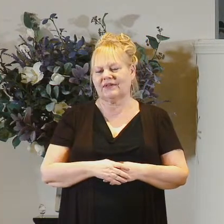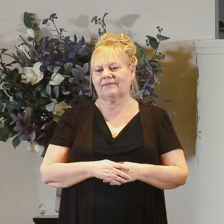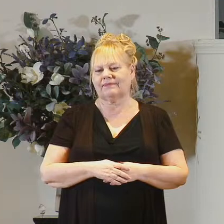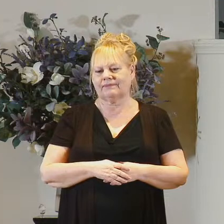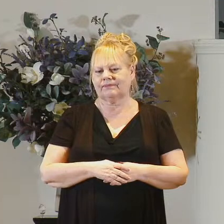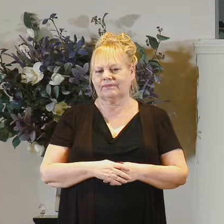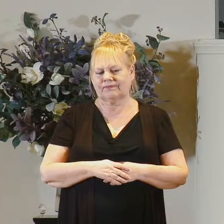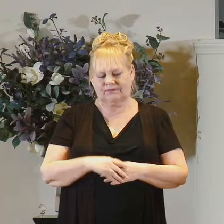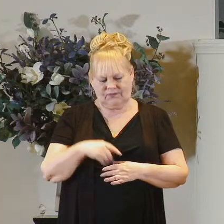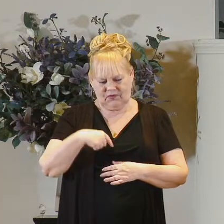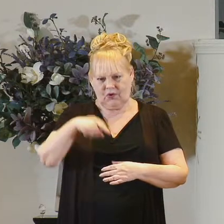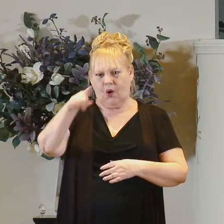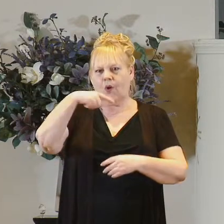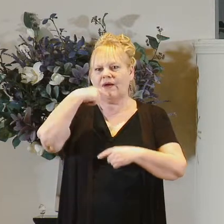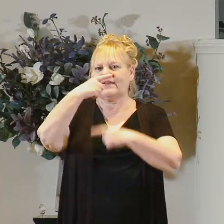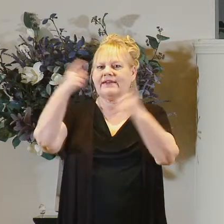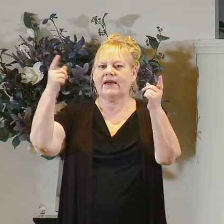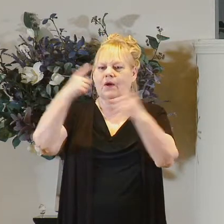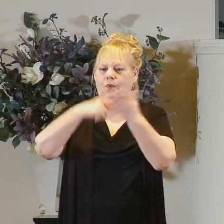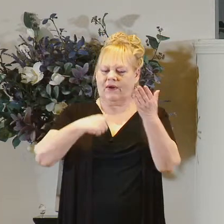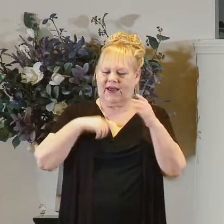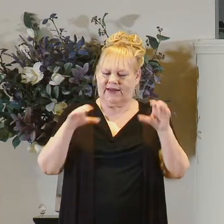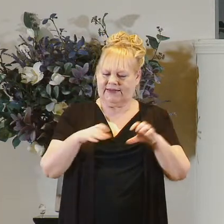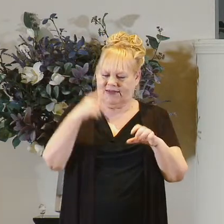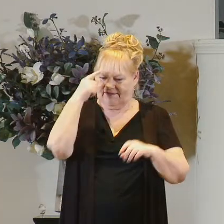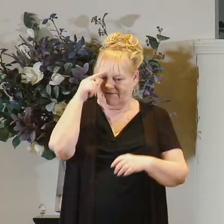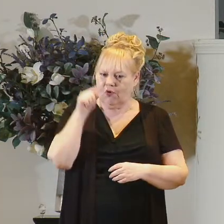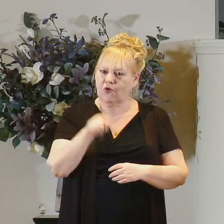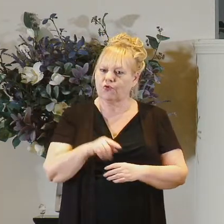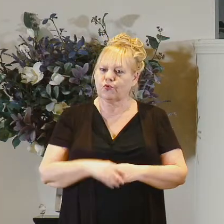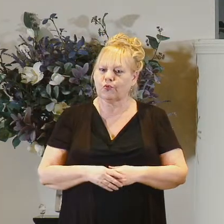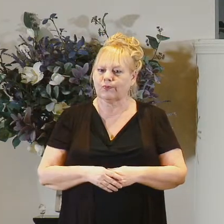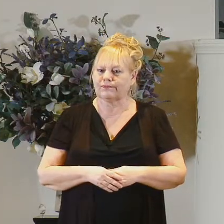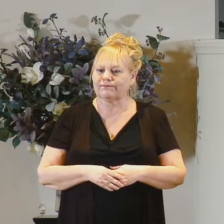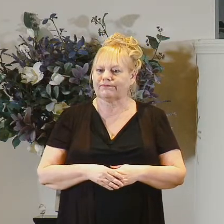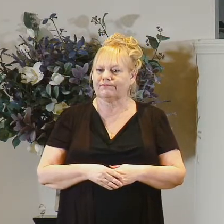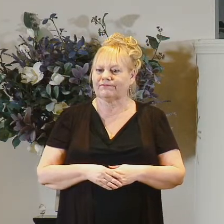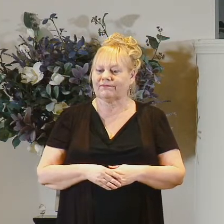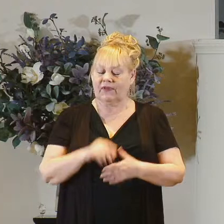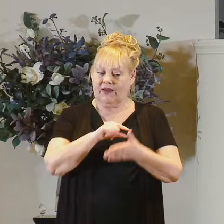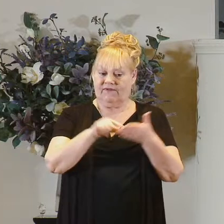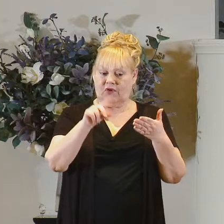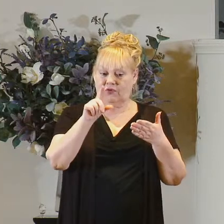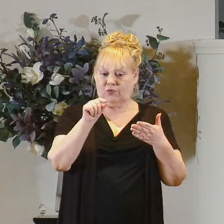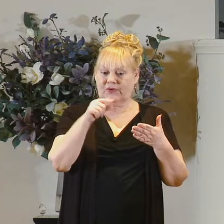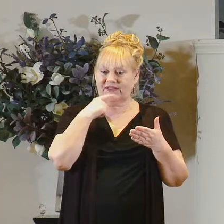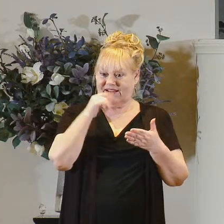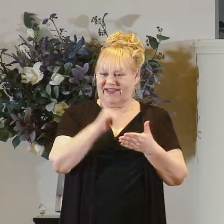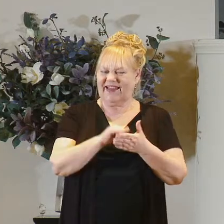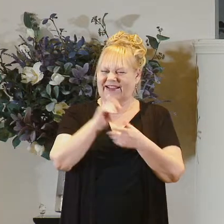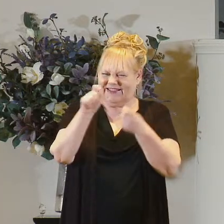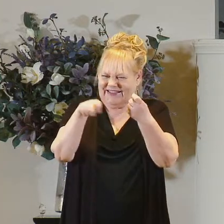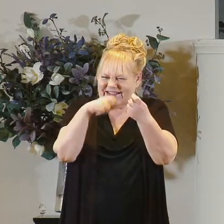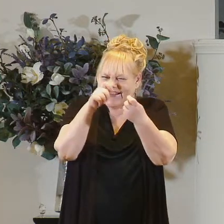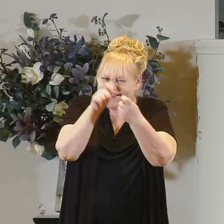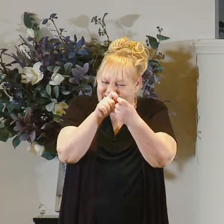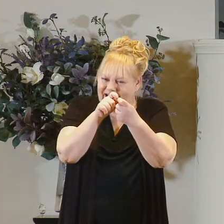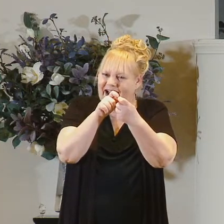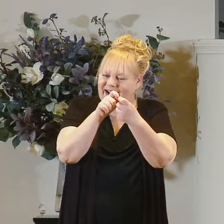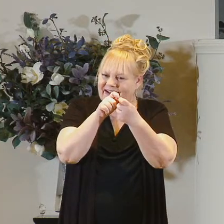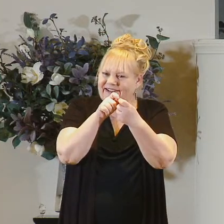just go and tell what i've done for you and verse 20 tells us that that is exactly